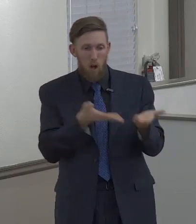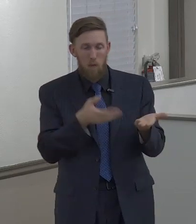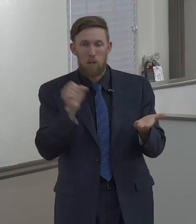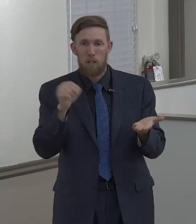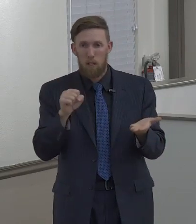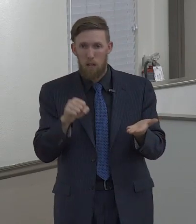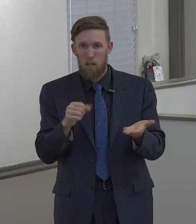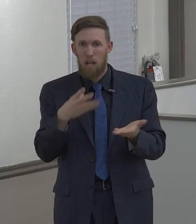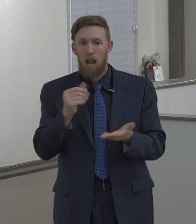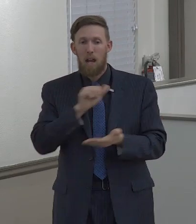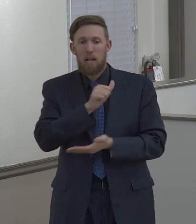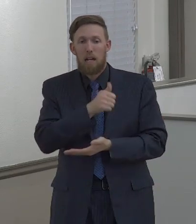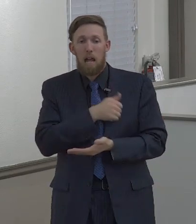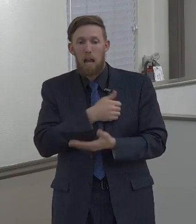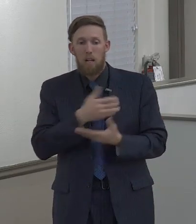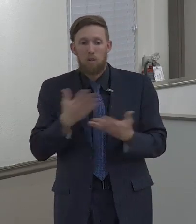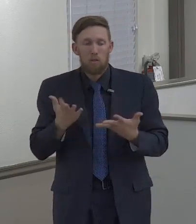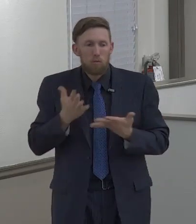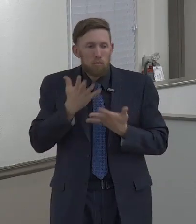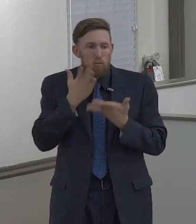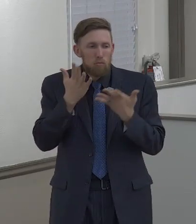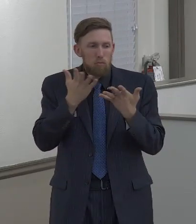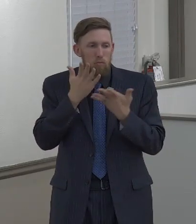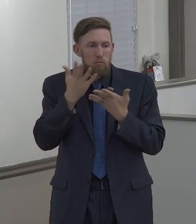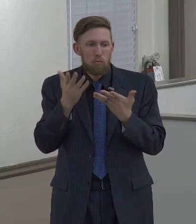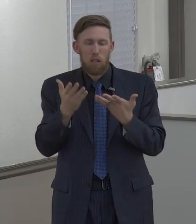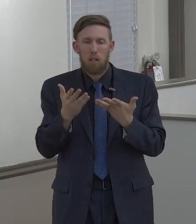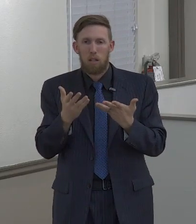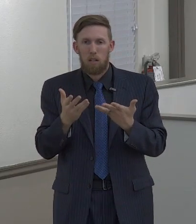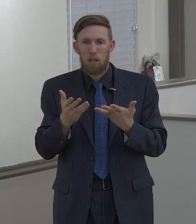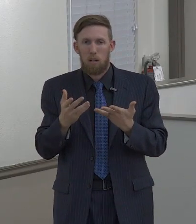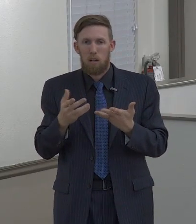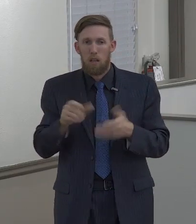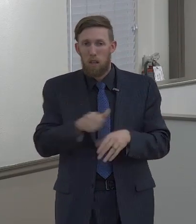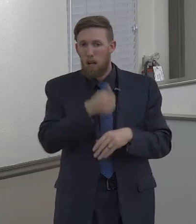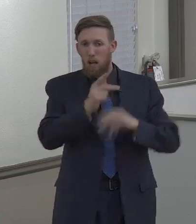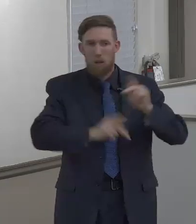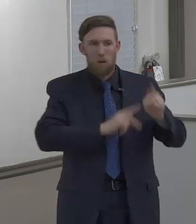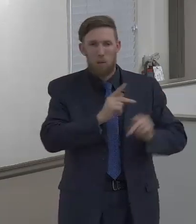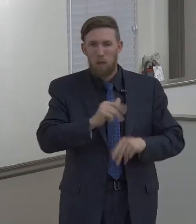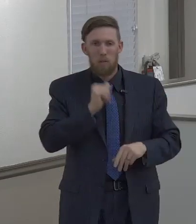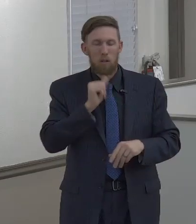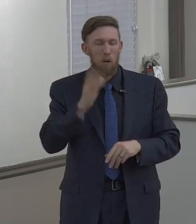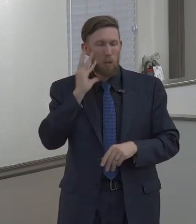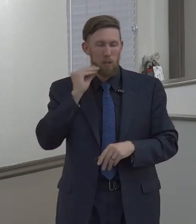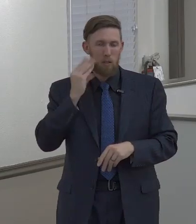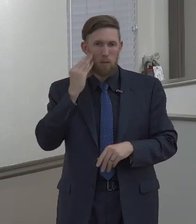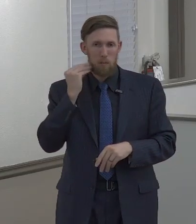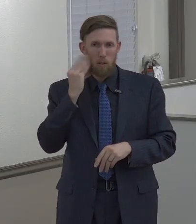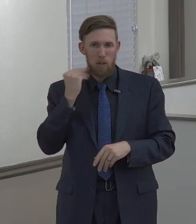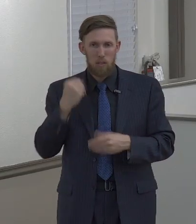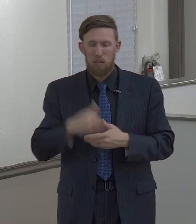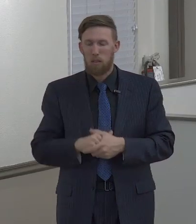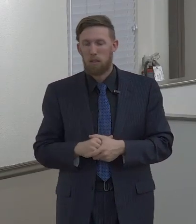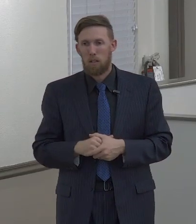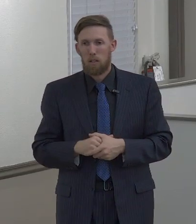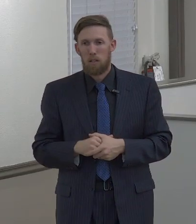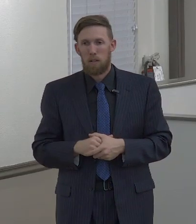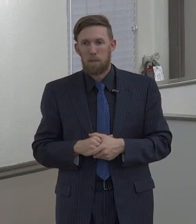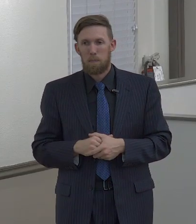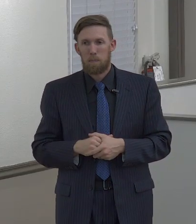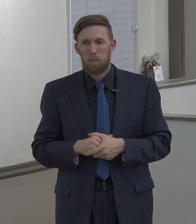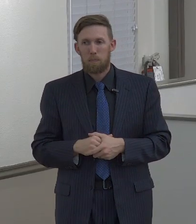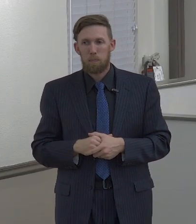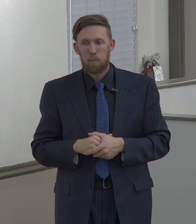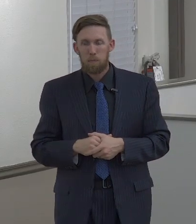have to offer them. But we have something that the world doesn't have. So as they come seeking, as they come desiring for a